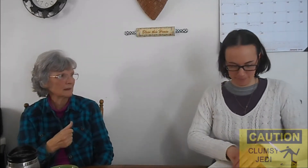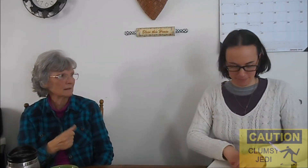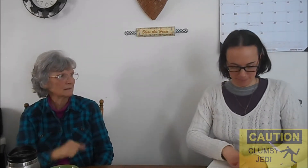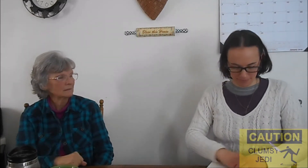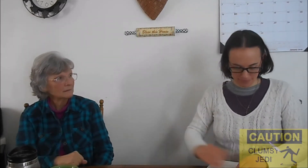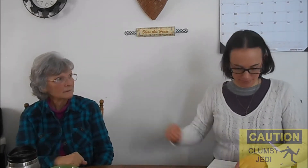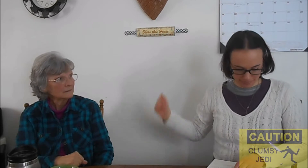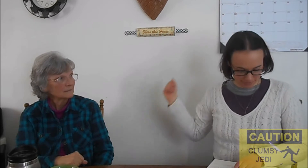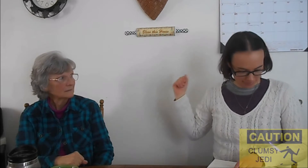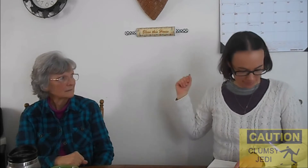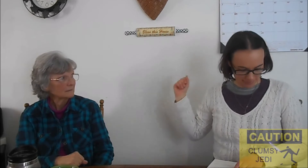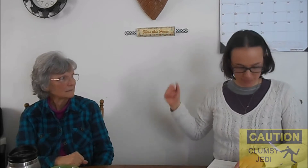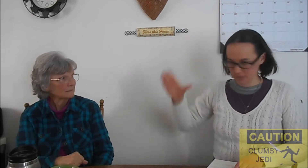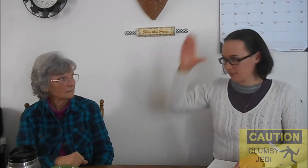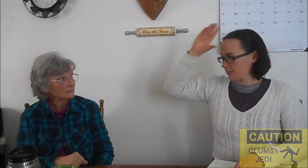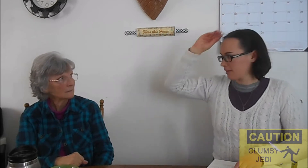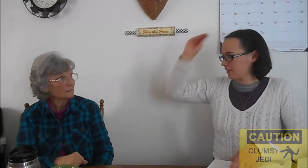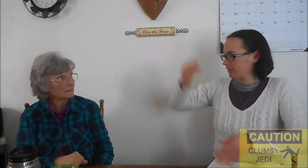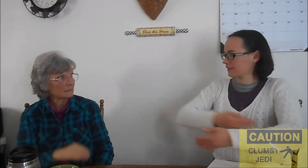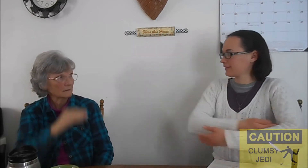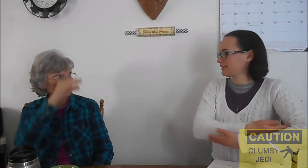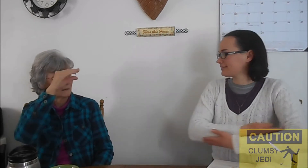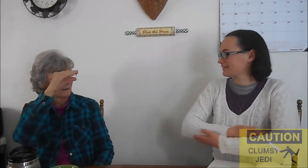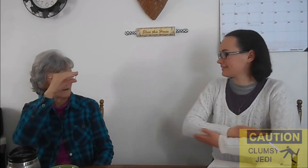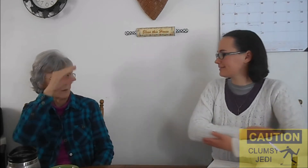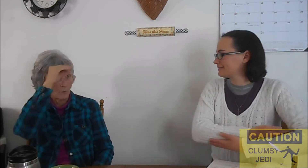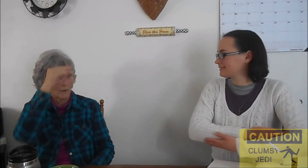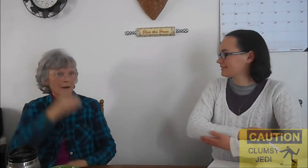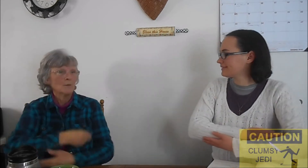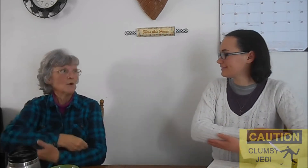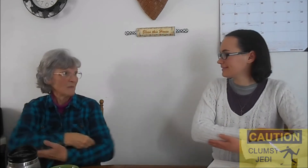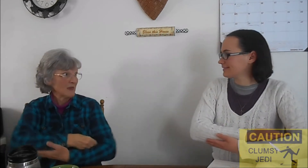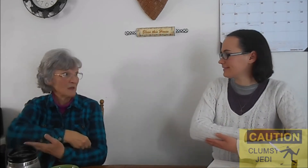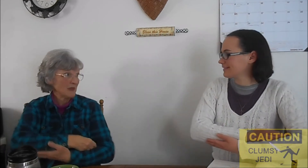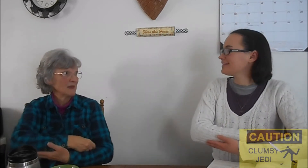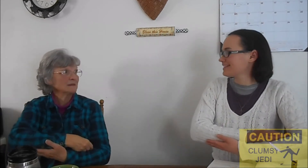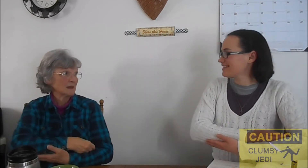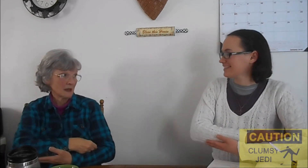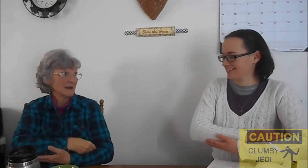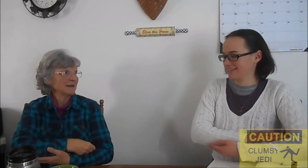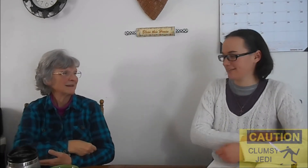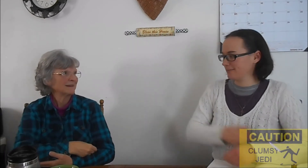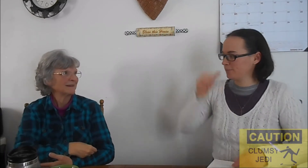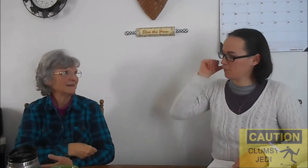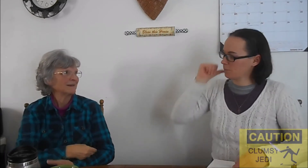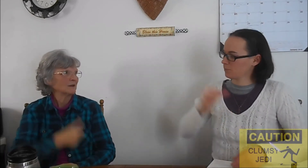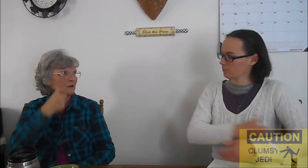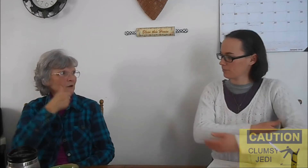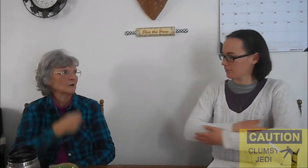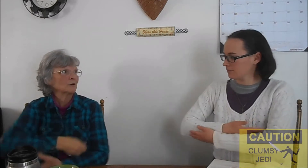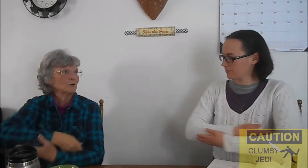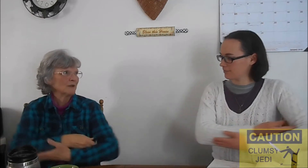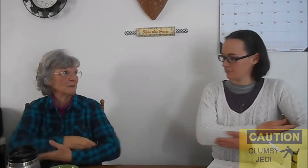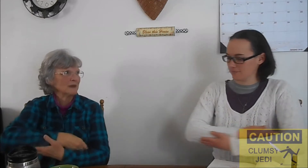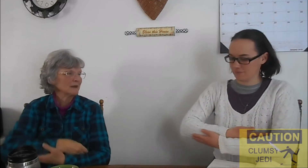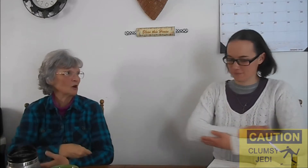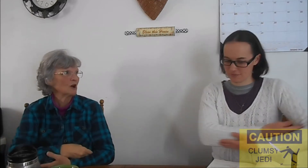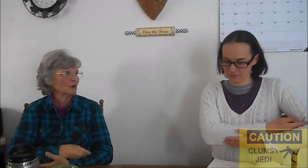boy, baby, son, girl, baby, daughter,